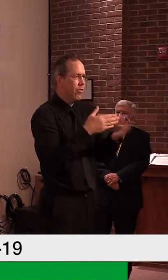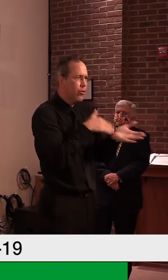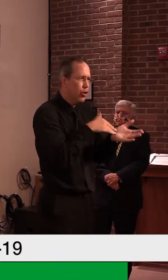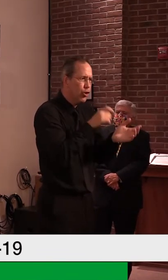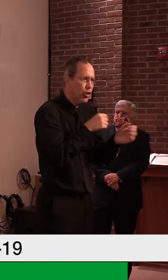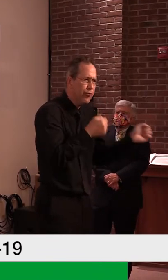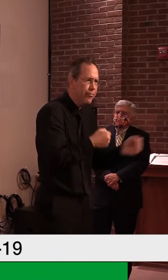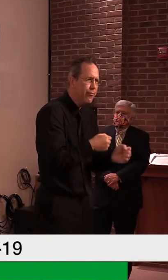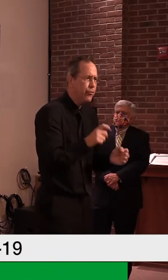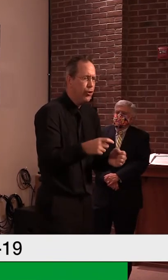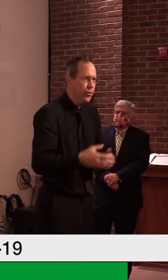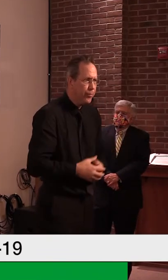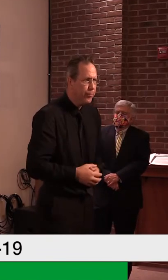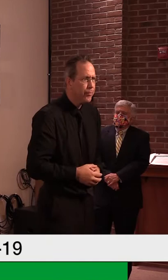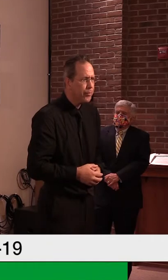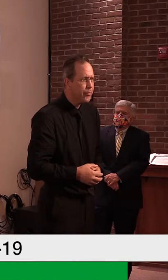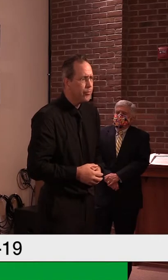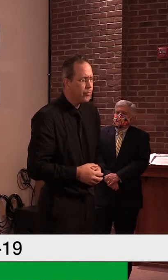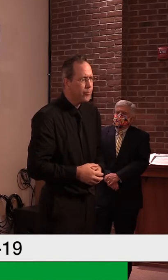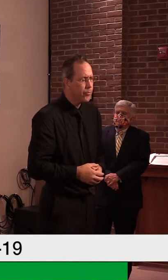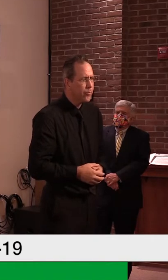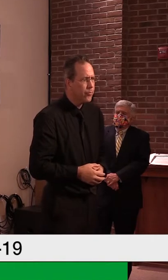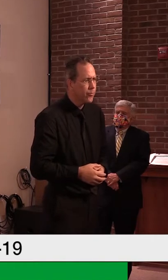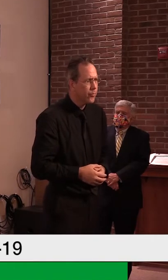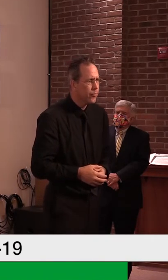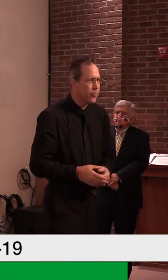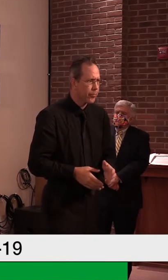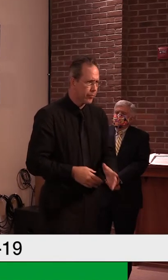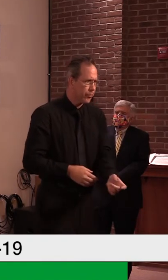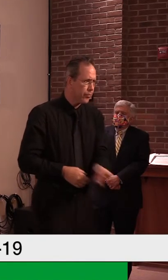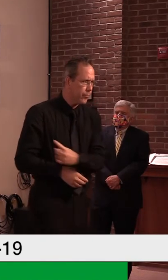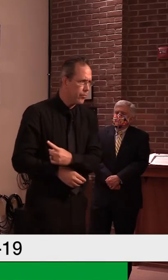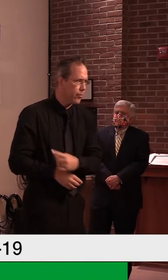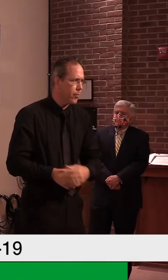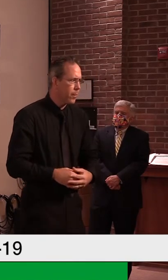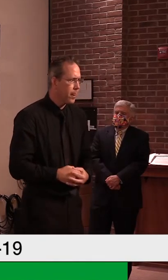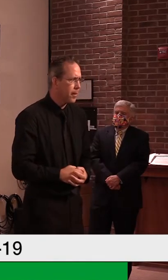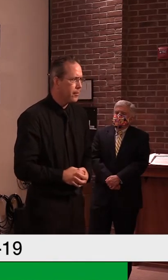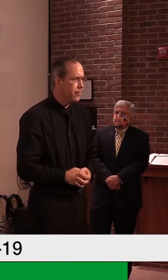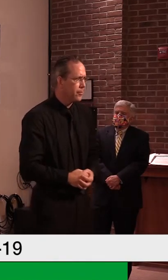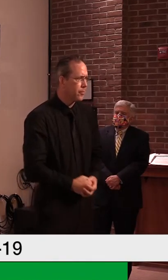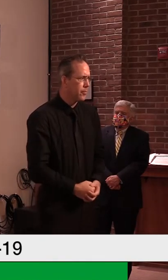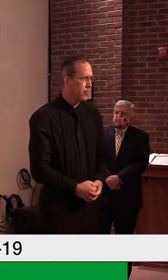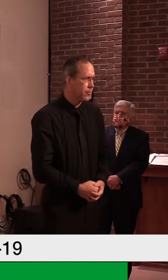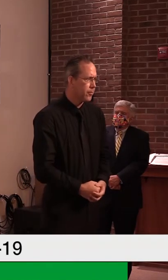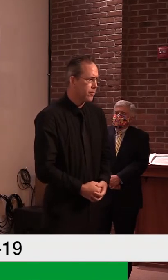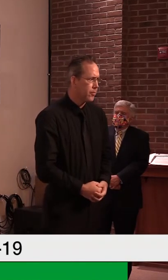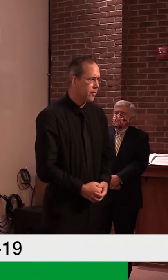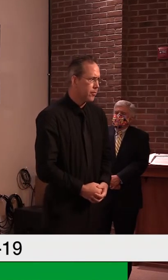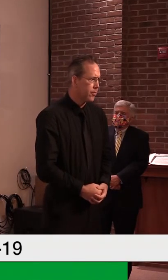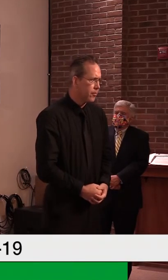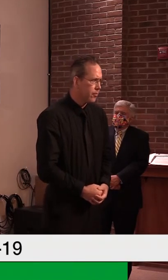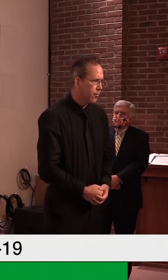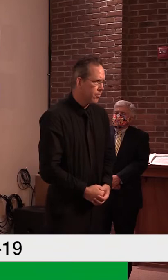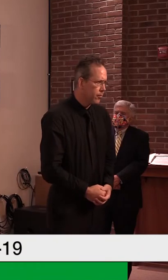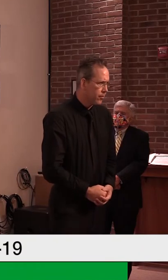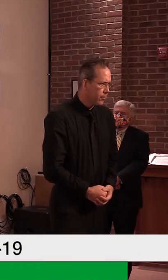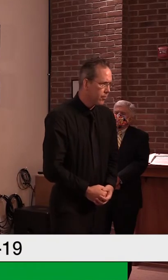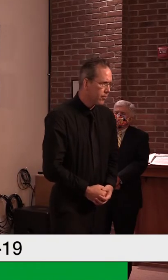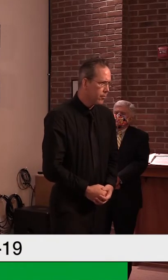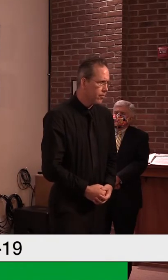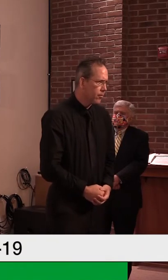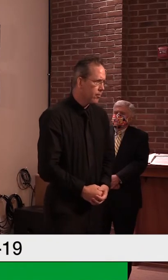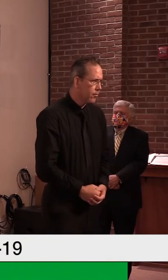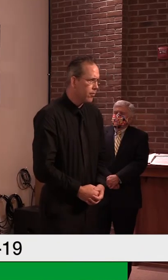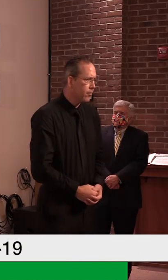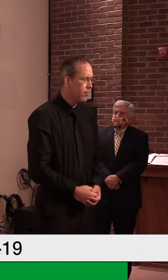say that, uh, what was mentioned two months ago, that, that if you want to get tested, it won't cost you anything is, is really not